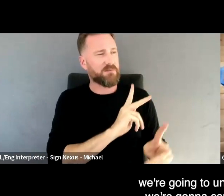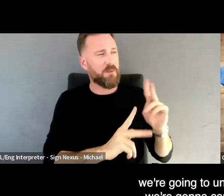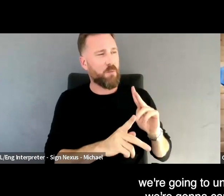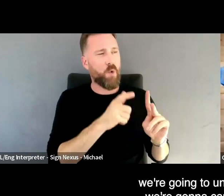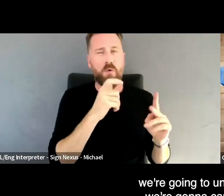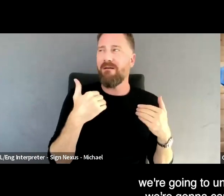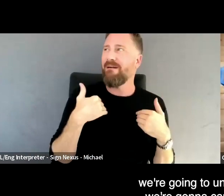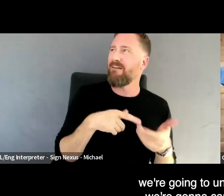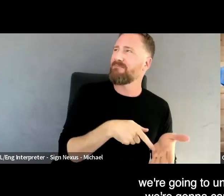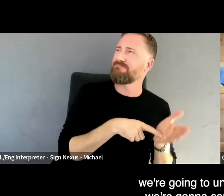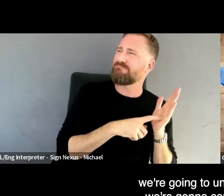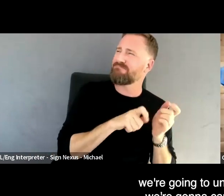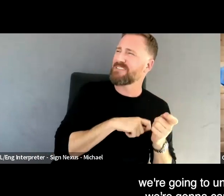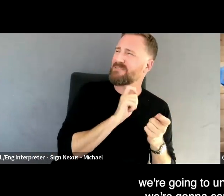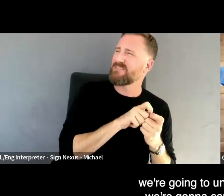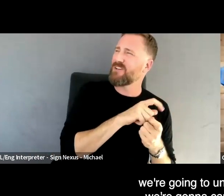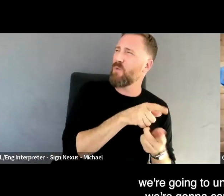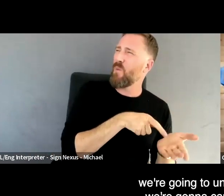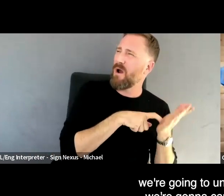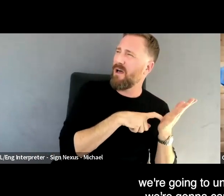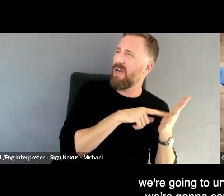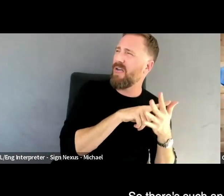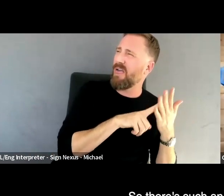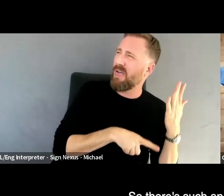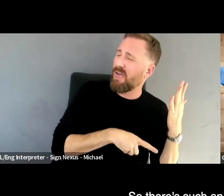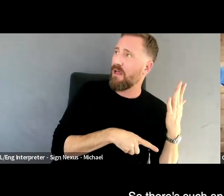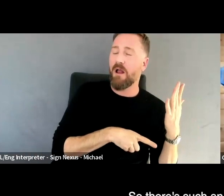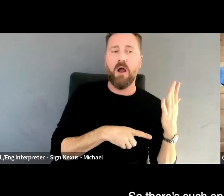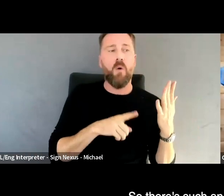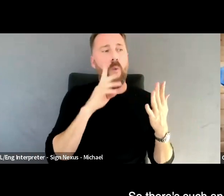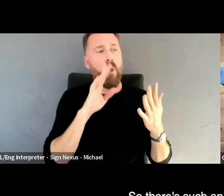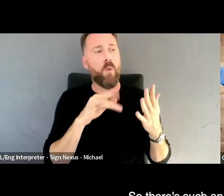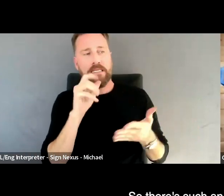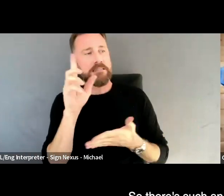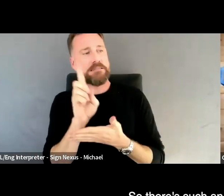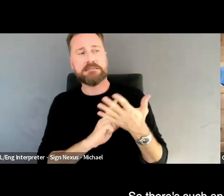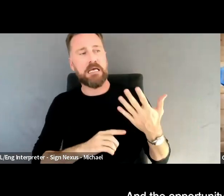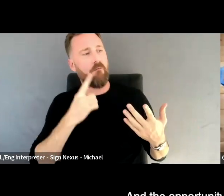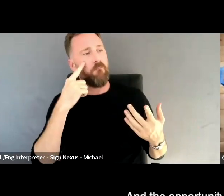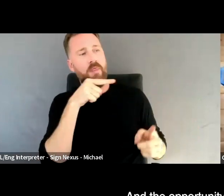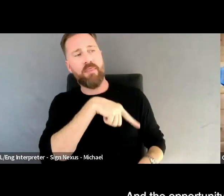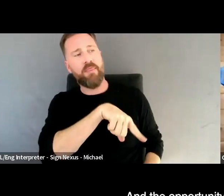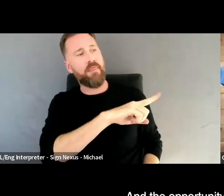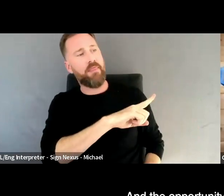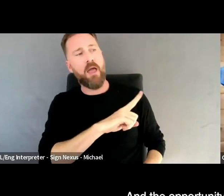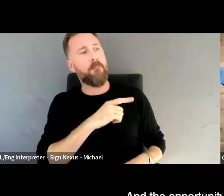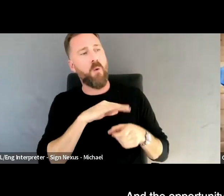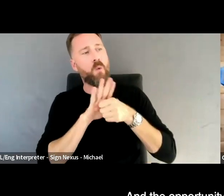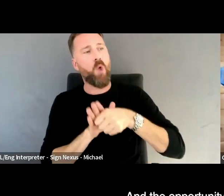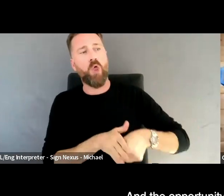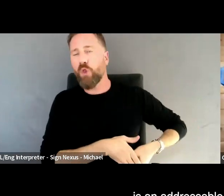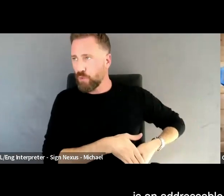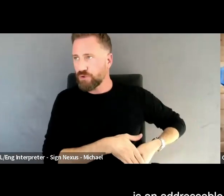under design and we're going to cause exclusion. So there's such an opportunity here. And the opportunity is